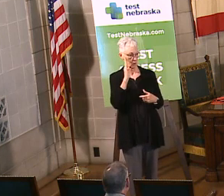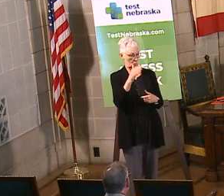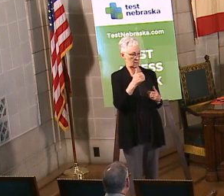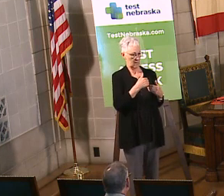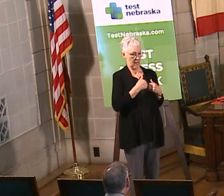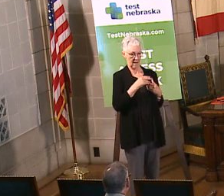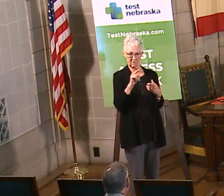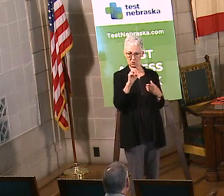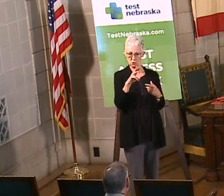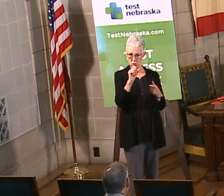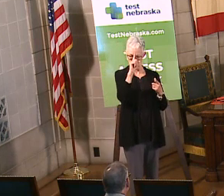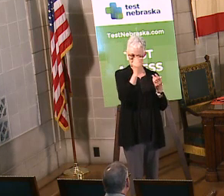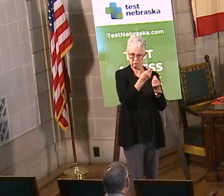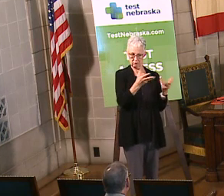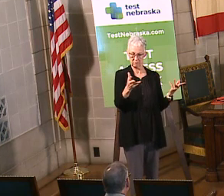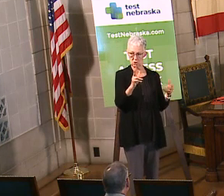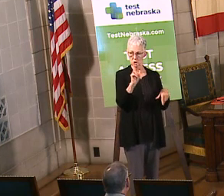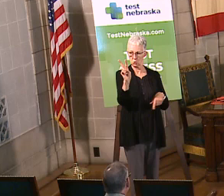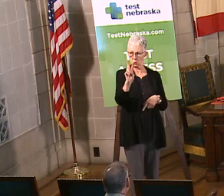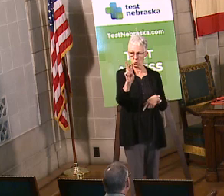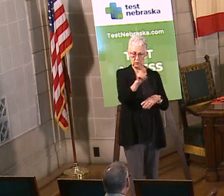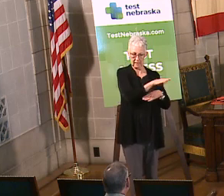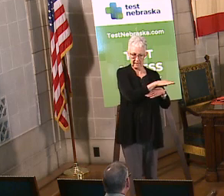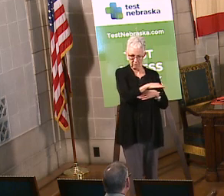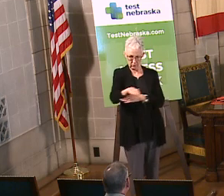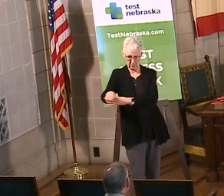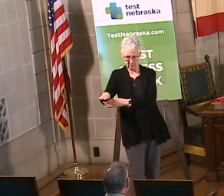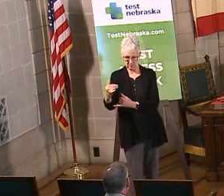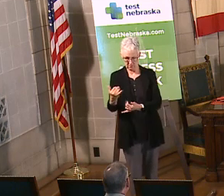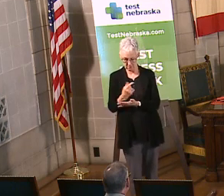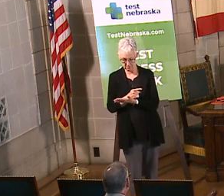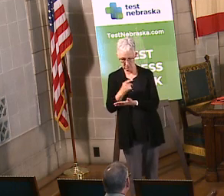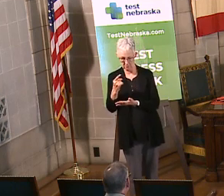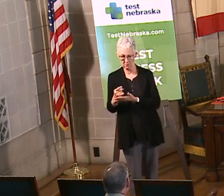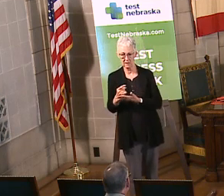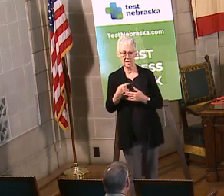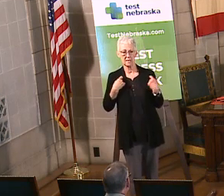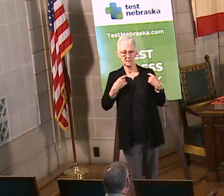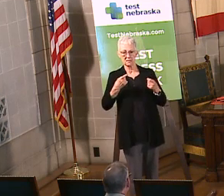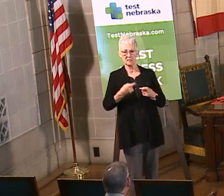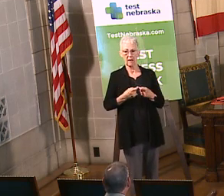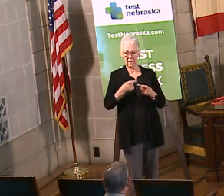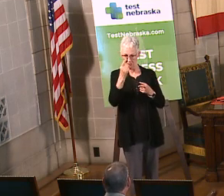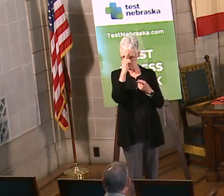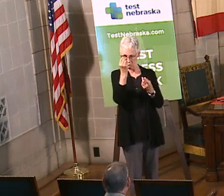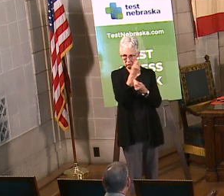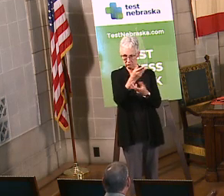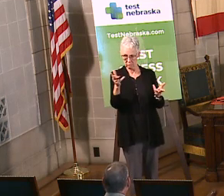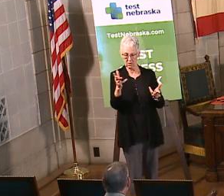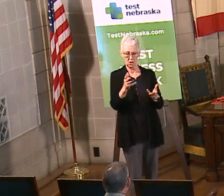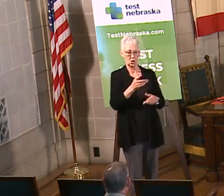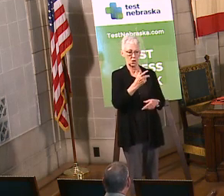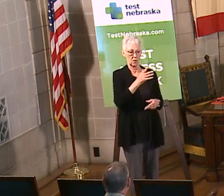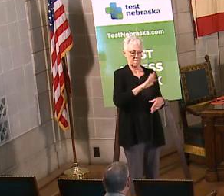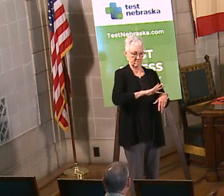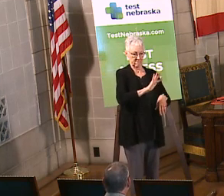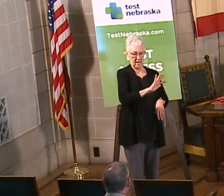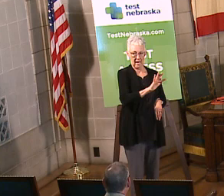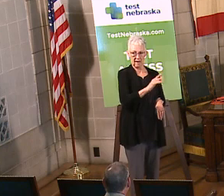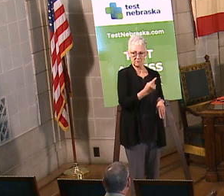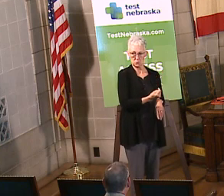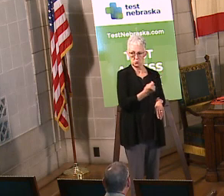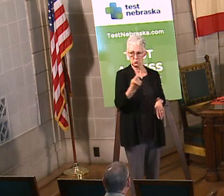2 p.m central time right here we'll be doing our spanish language briefings at 5 p.m central time tuesday and thursday i'll be on net